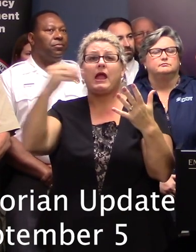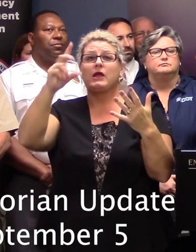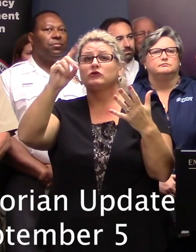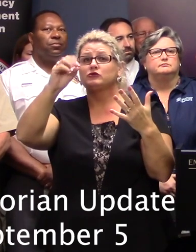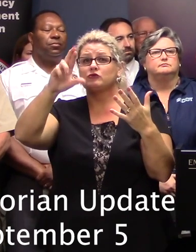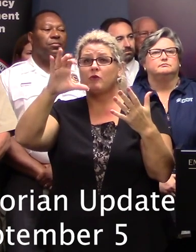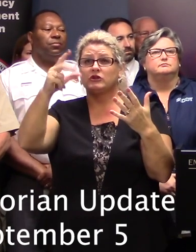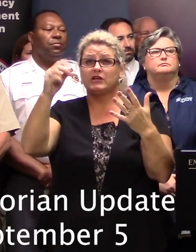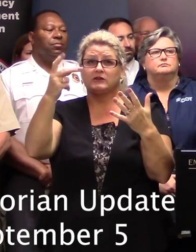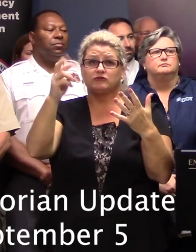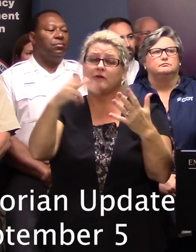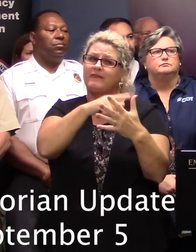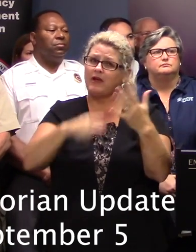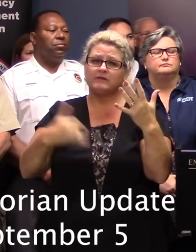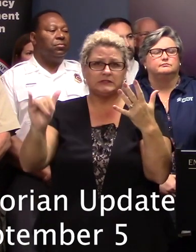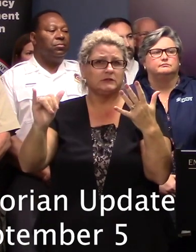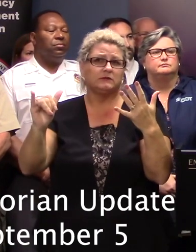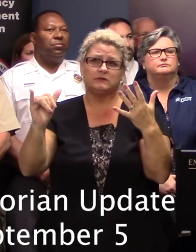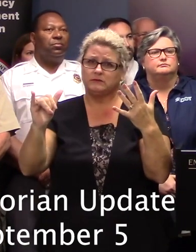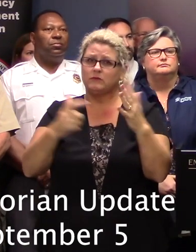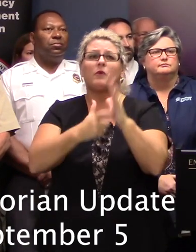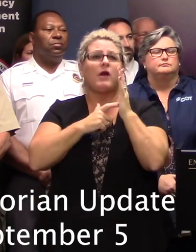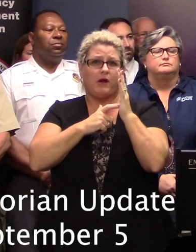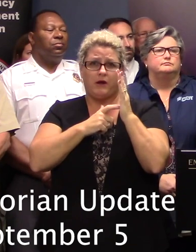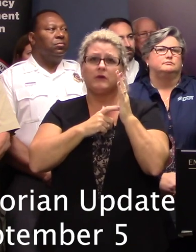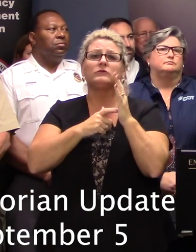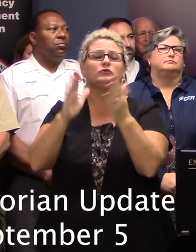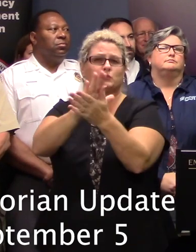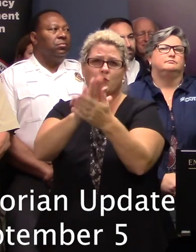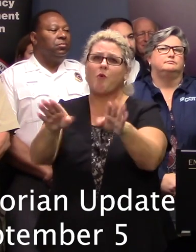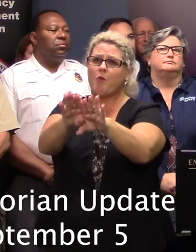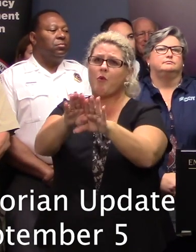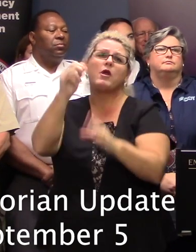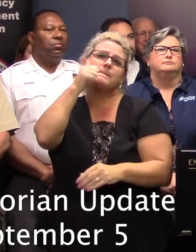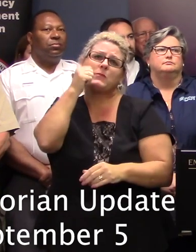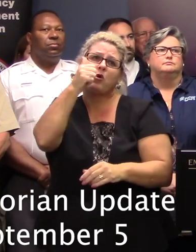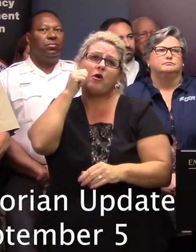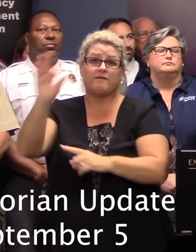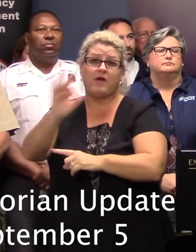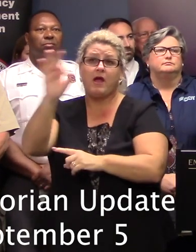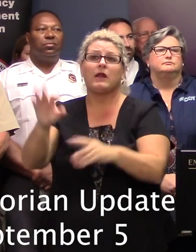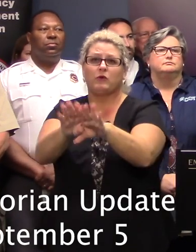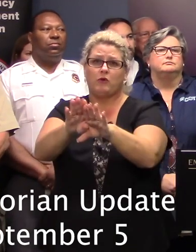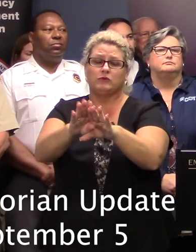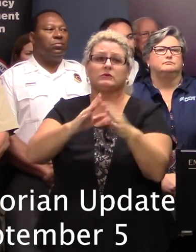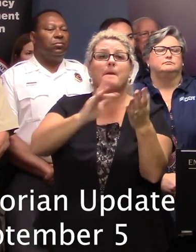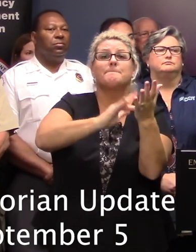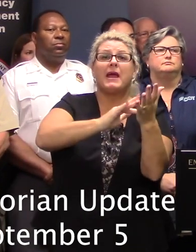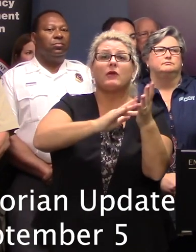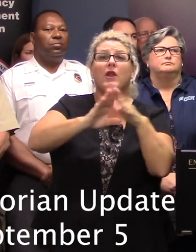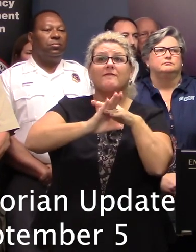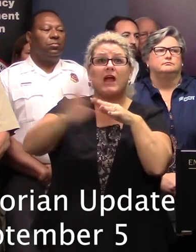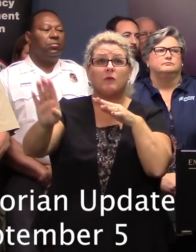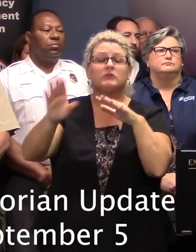evacuation. Schools in those counties will remain closed tomorrow, Friday. The mandatory medical evacuation